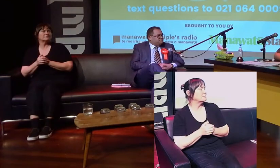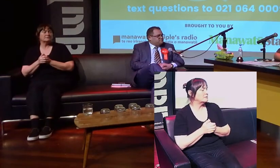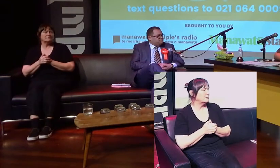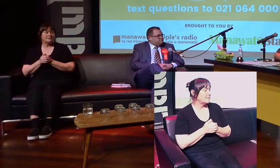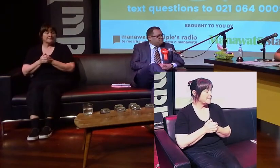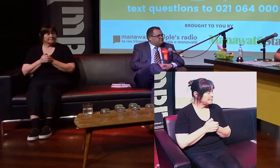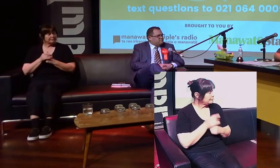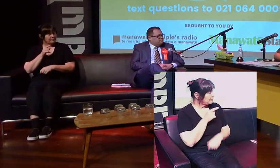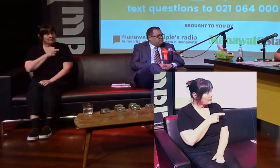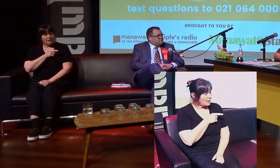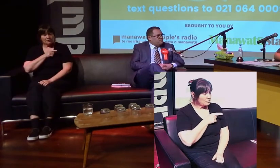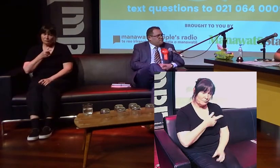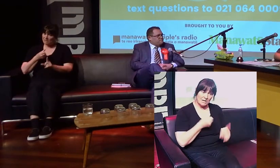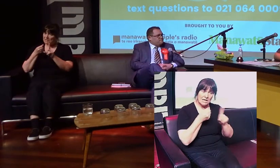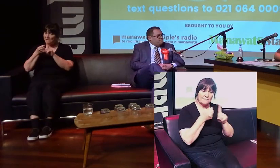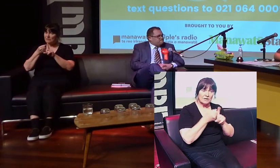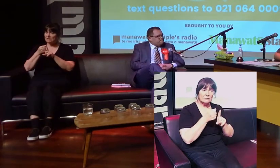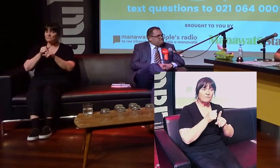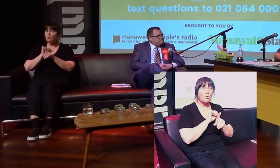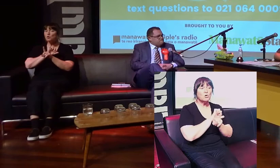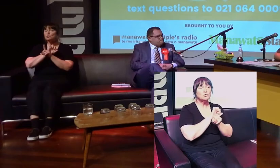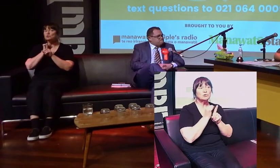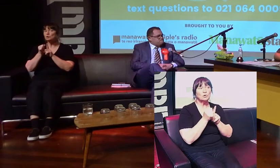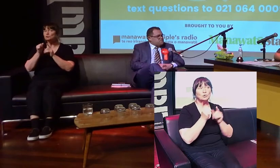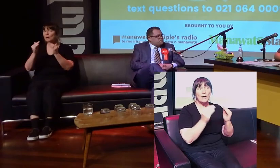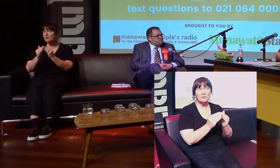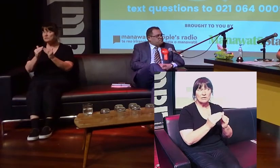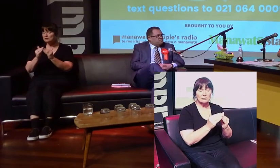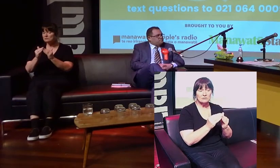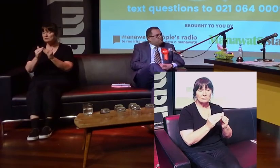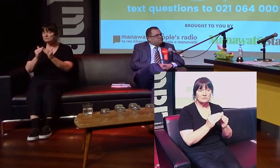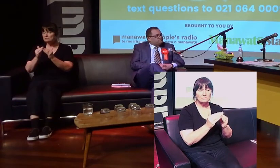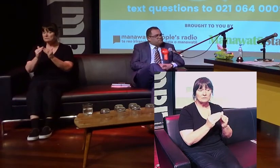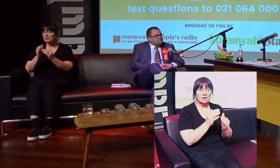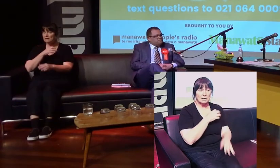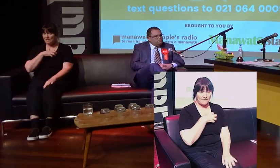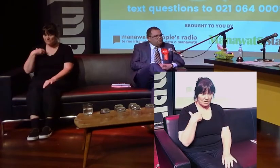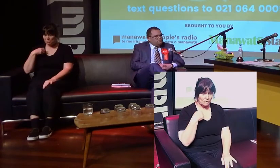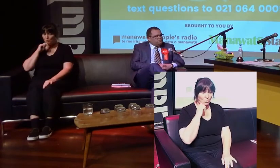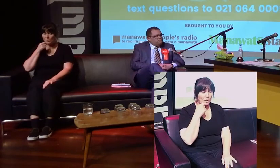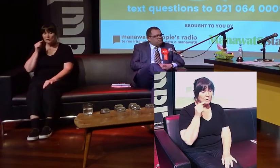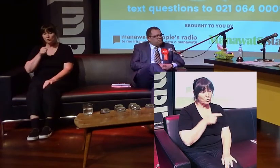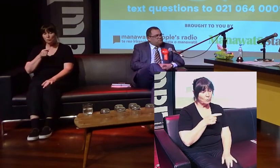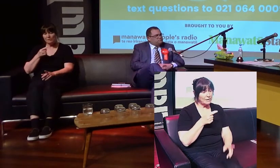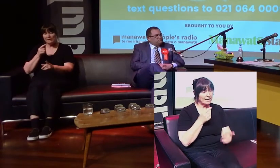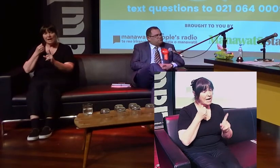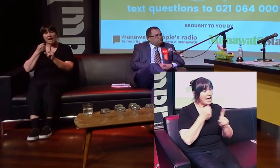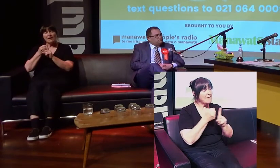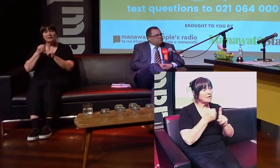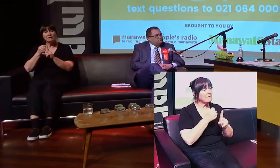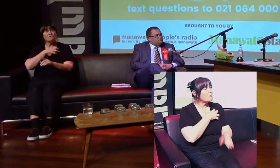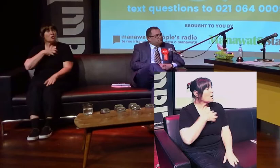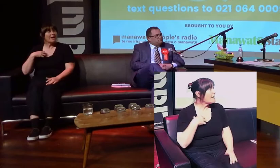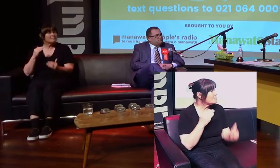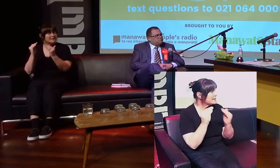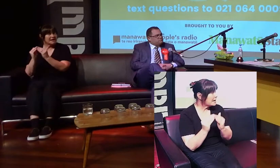You've been quite the advocate for social housing in government. Will you be an advocate for state housing